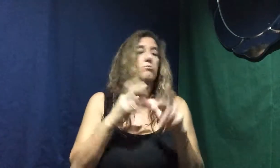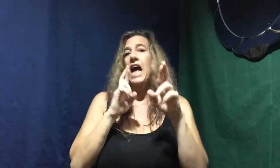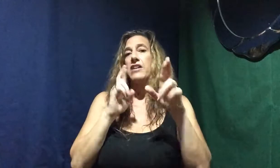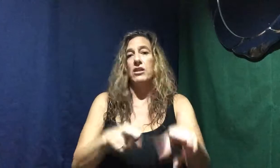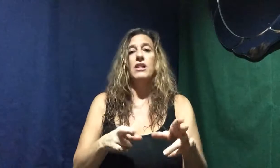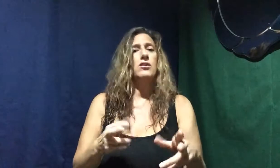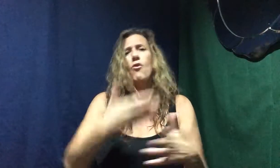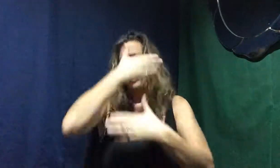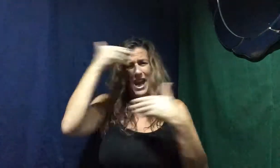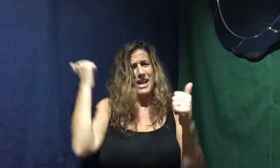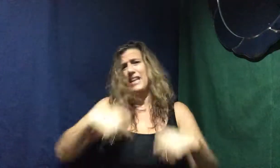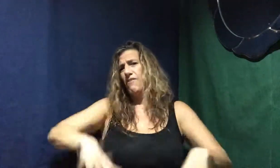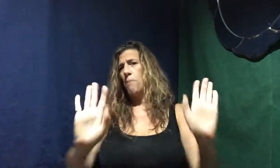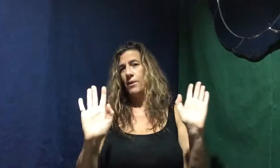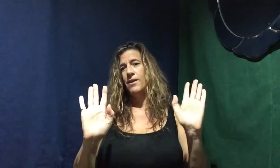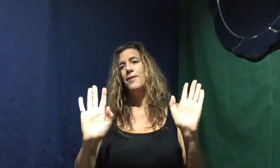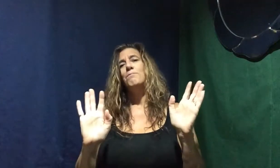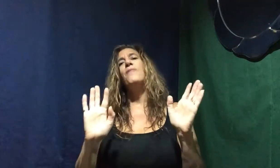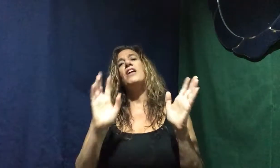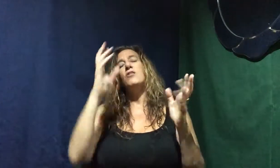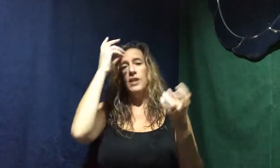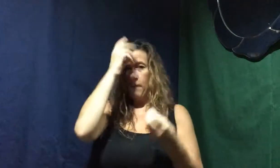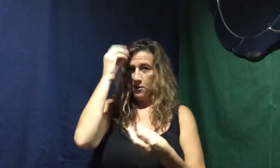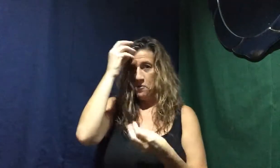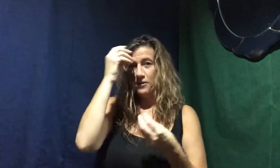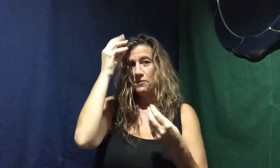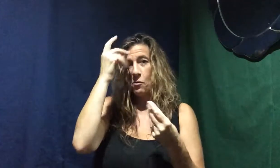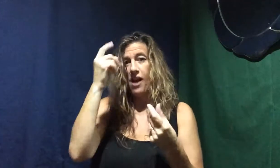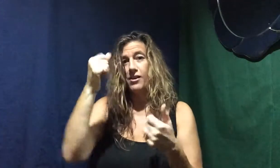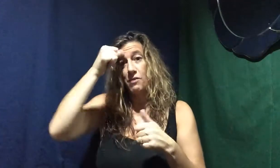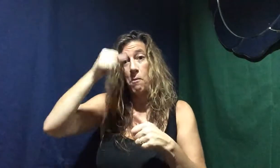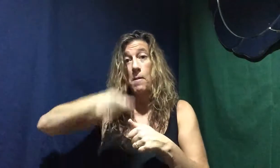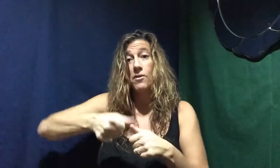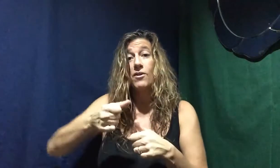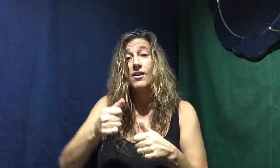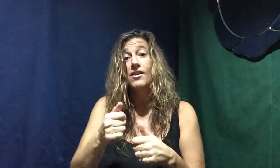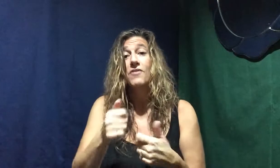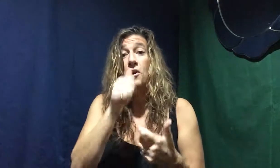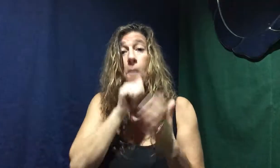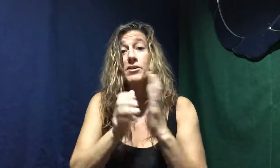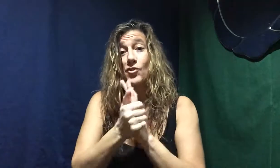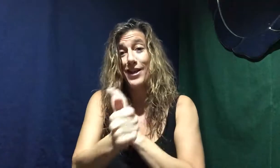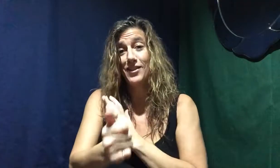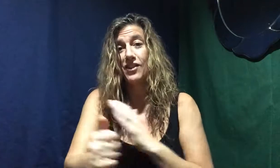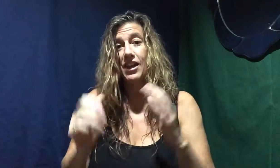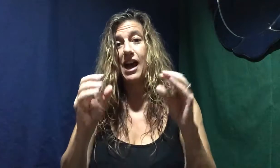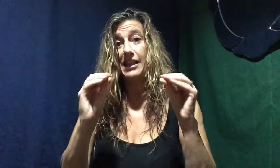reaction is, oh forget it, I give up. But then you think about it hopefully for a while and remember the coping strategy that I